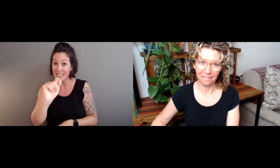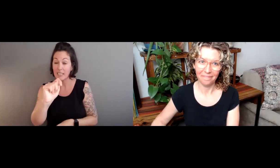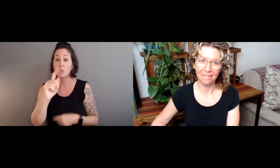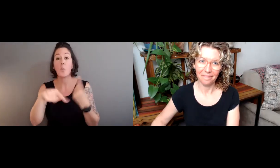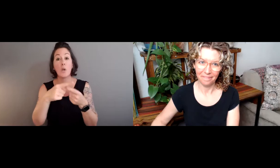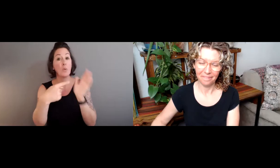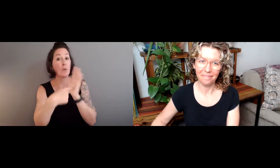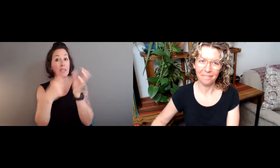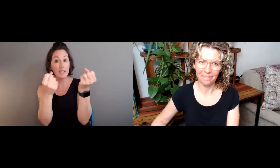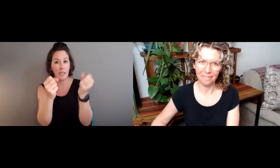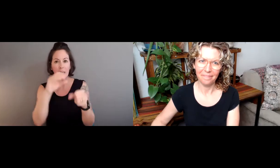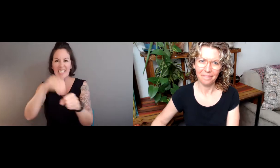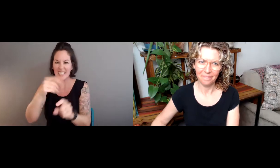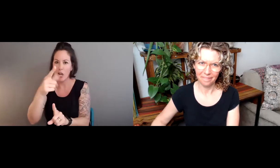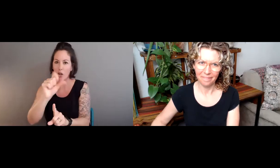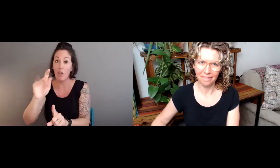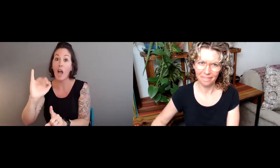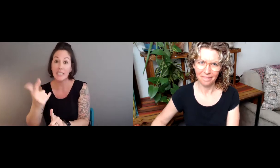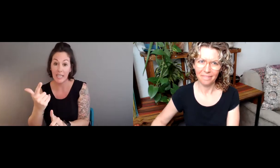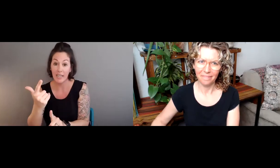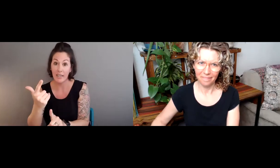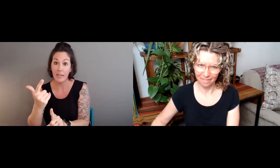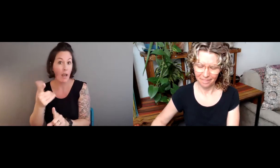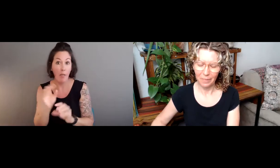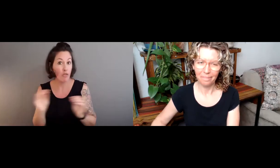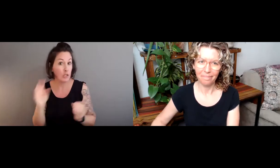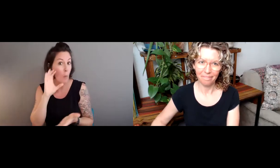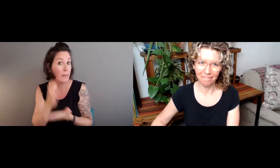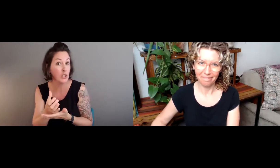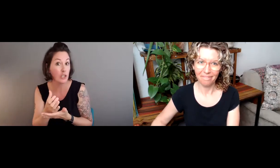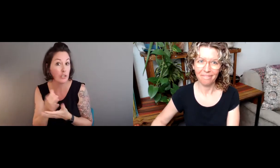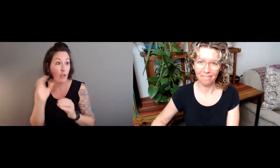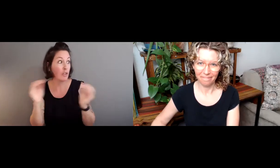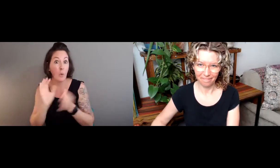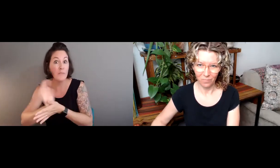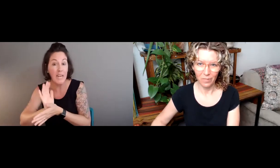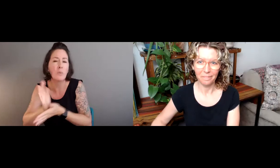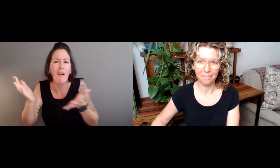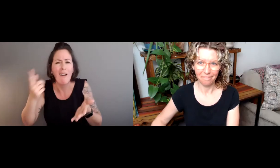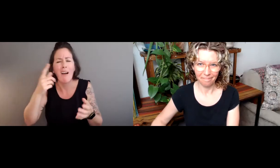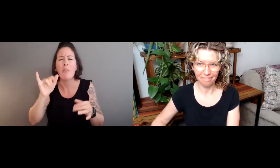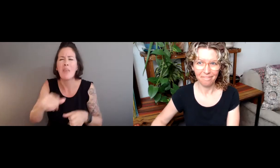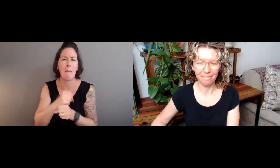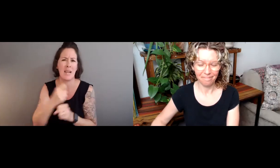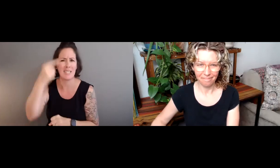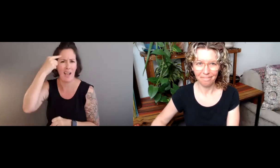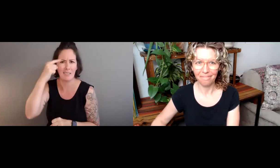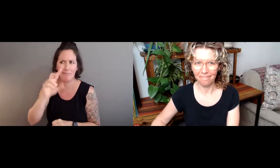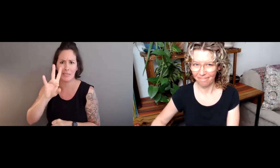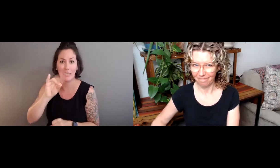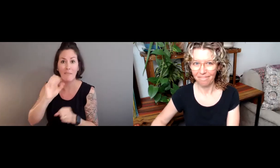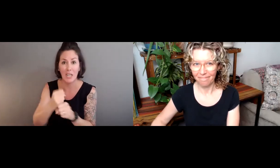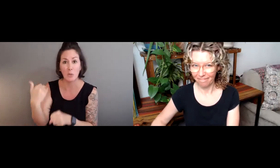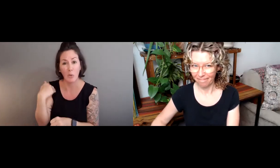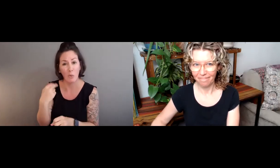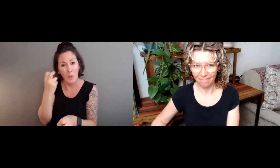sign language resources are text-based, where you represent sign language using glossing. And there's no picture or video attached,